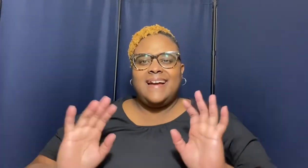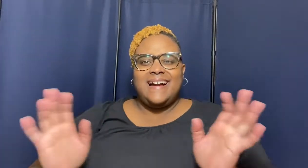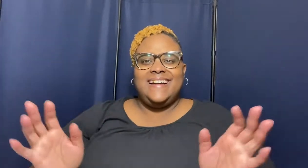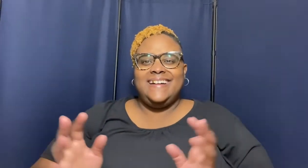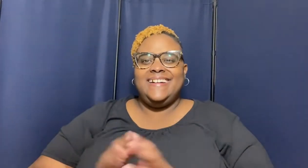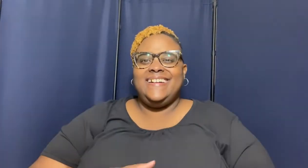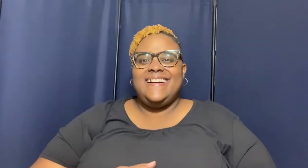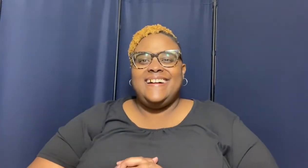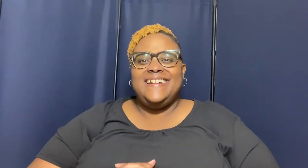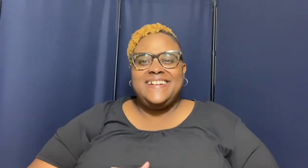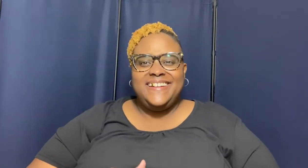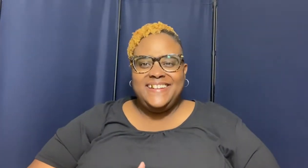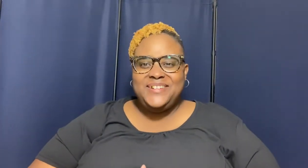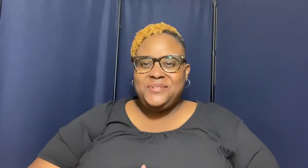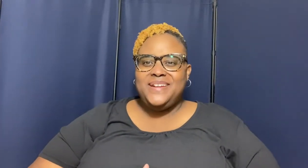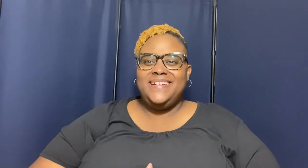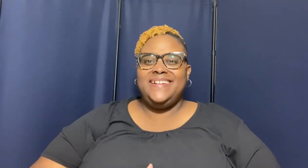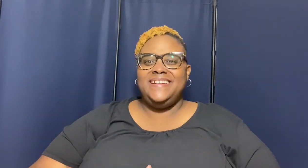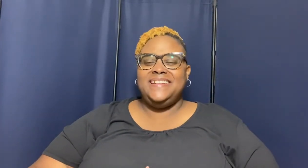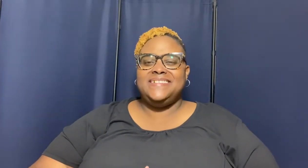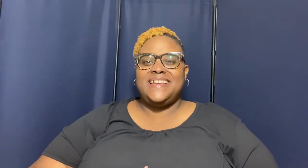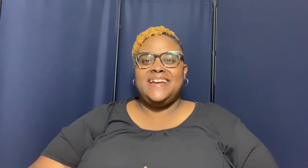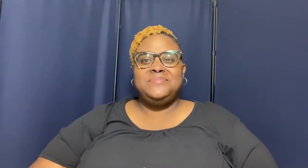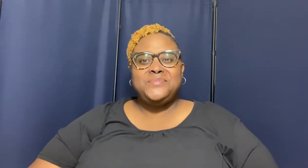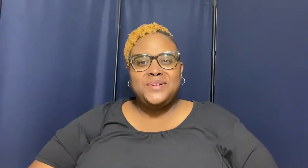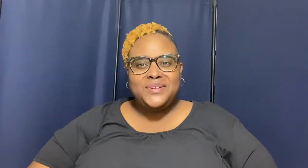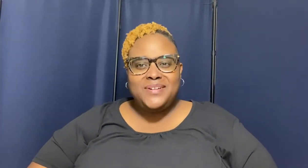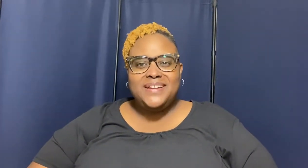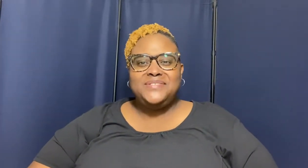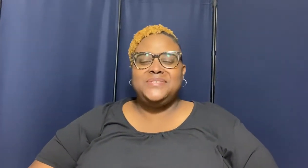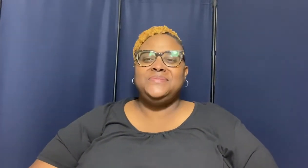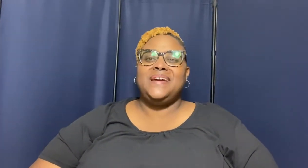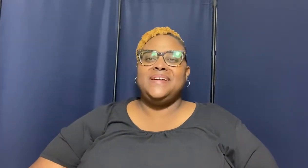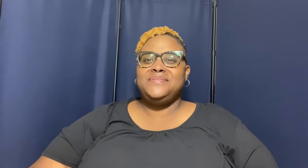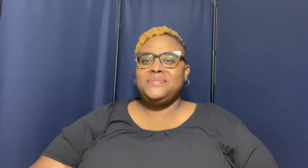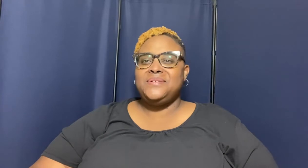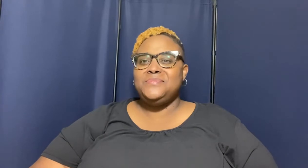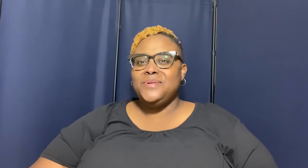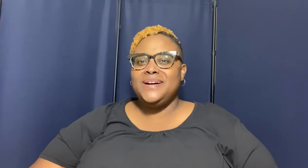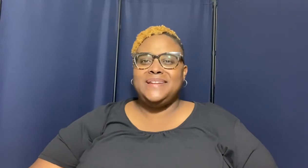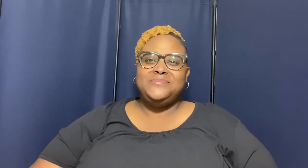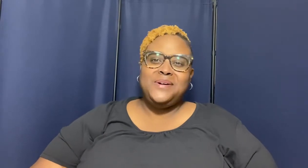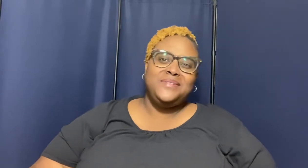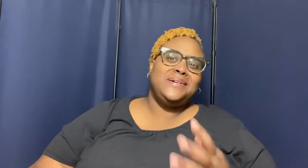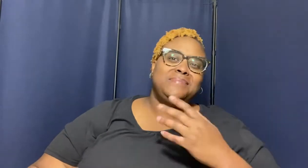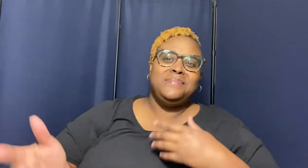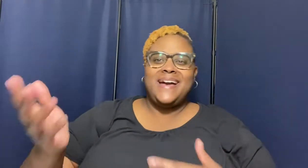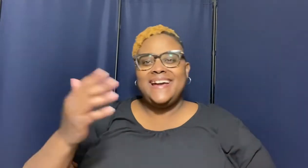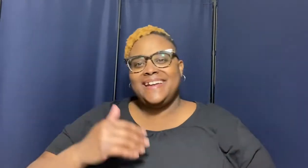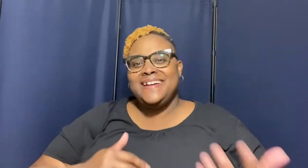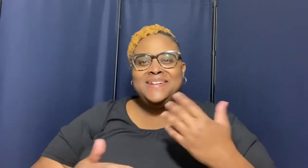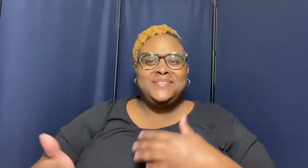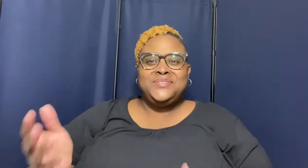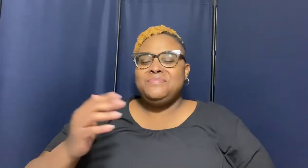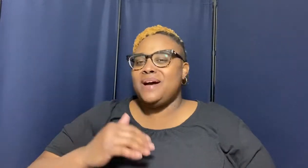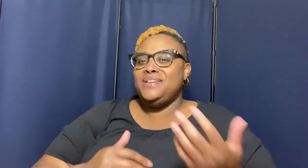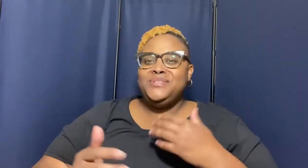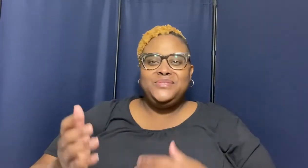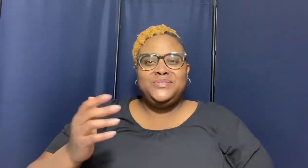hi hi greetings and more grace to everyone welcome back to my youtube